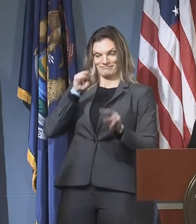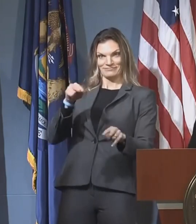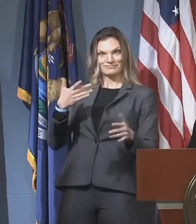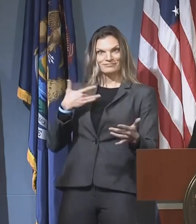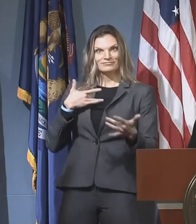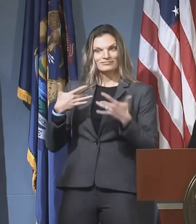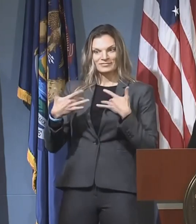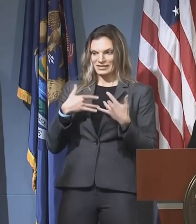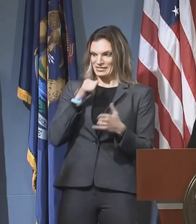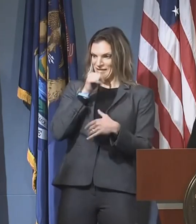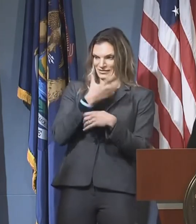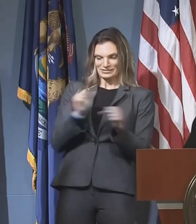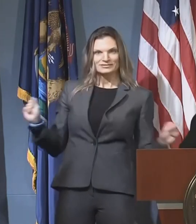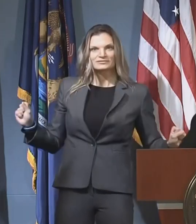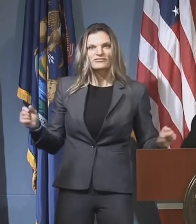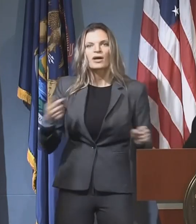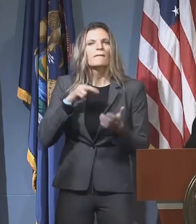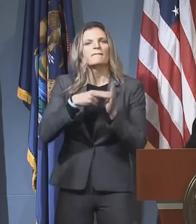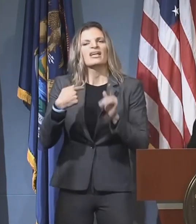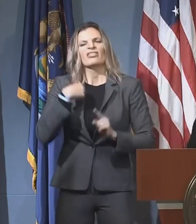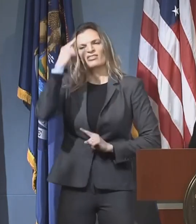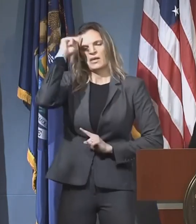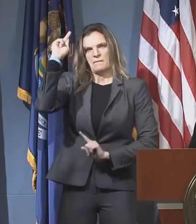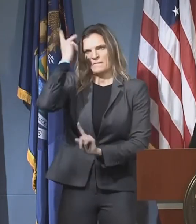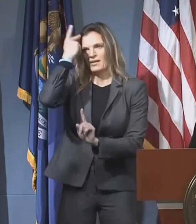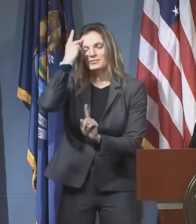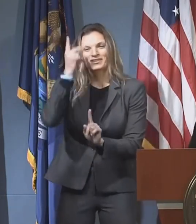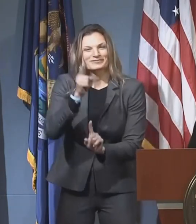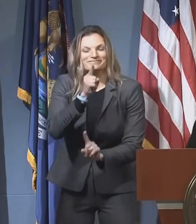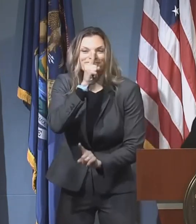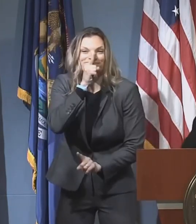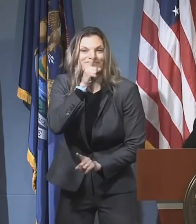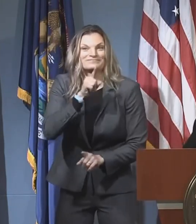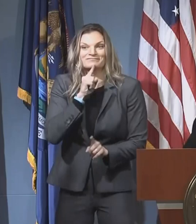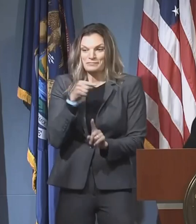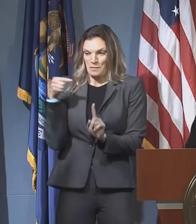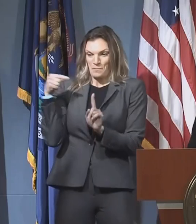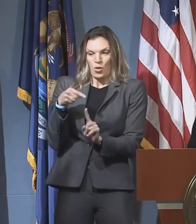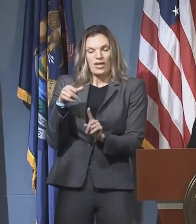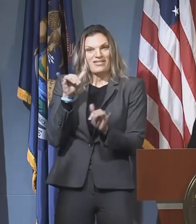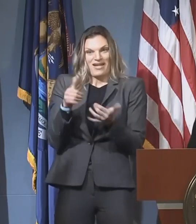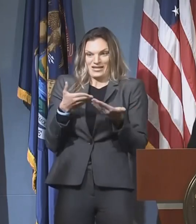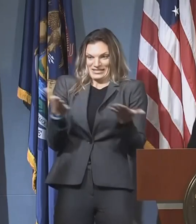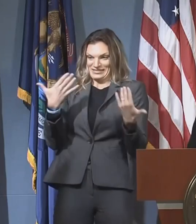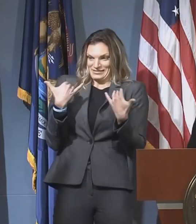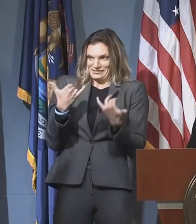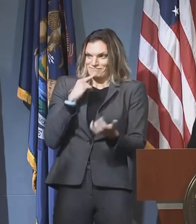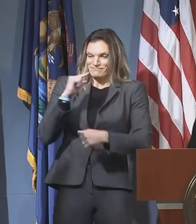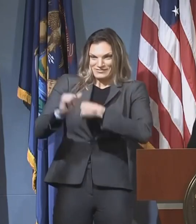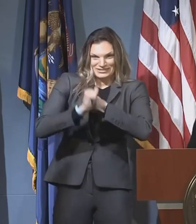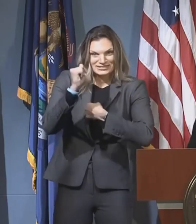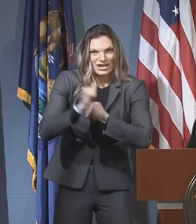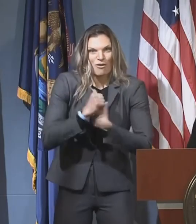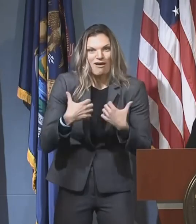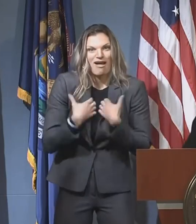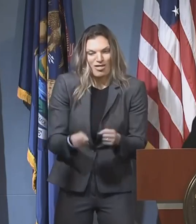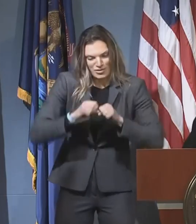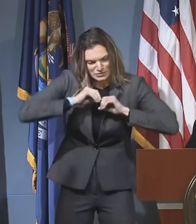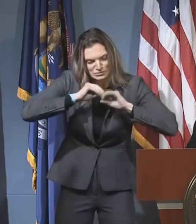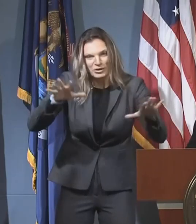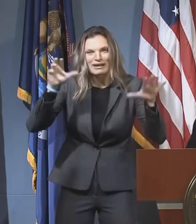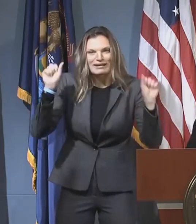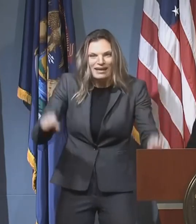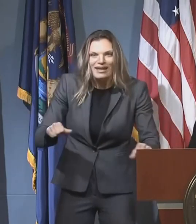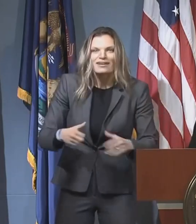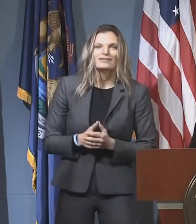a partisan observation. We are in a public health crisis. We all want to get out of this public health crisis. And